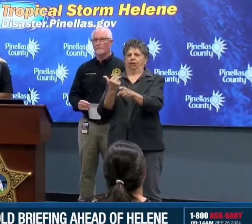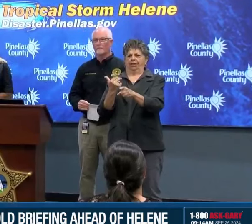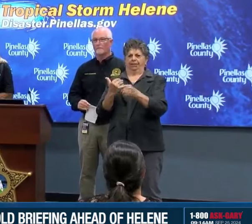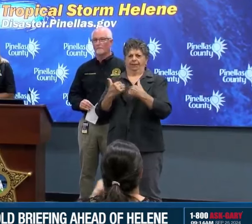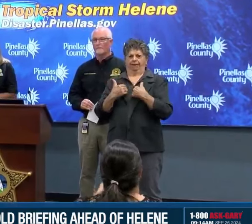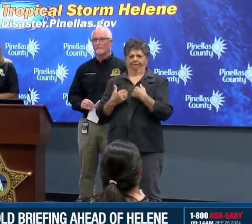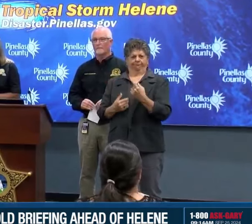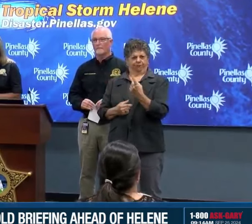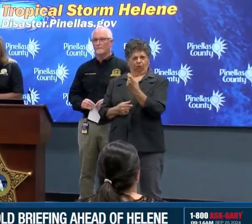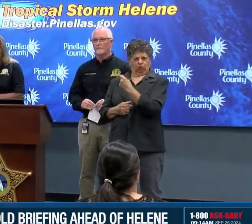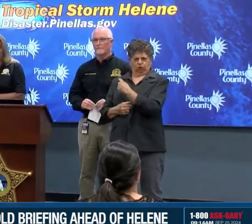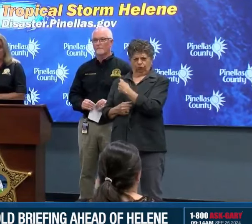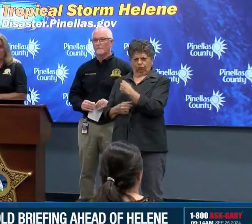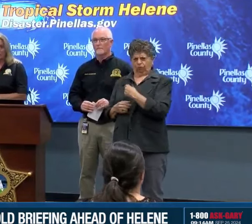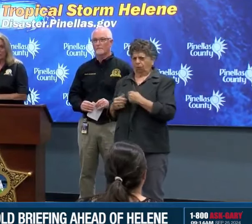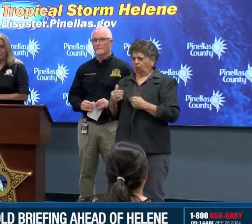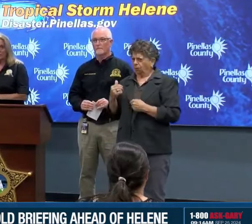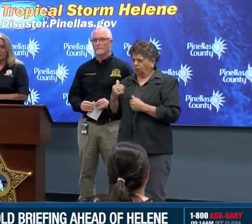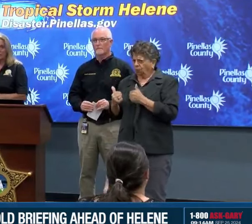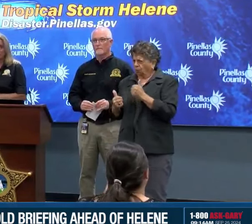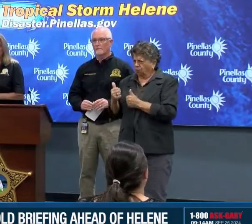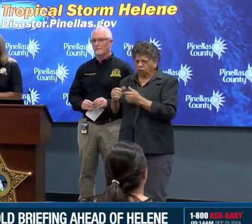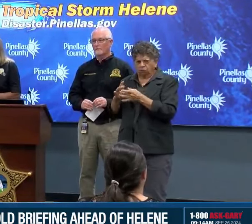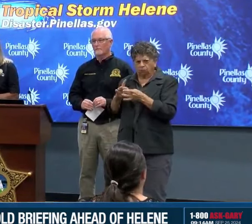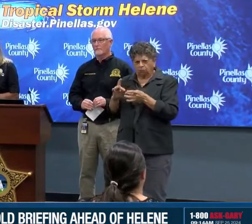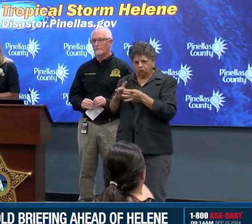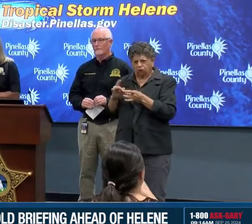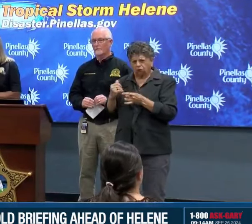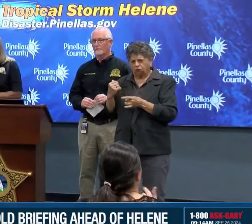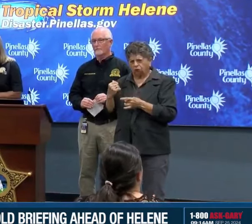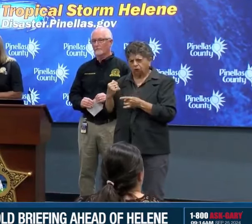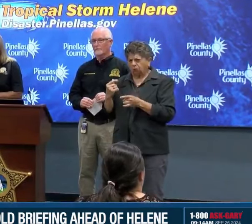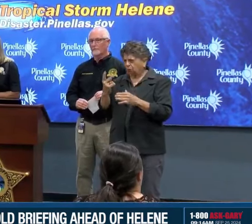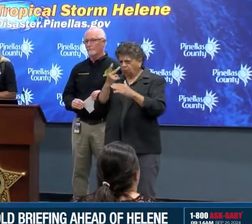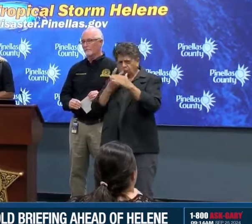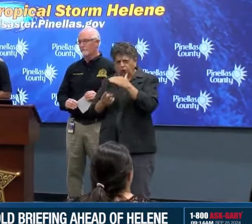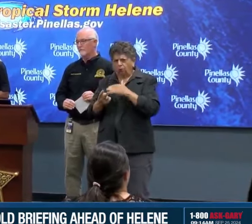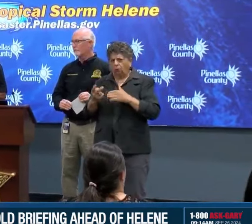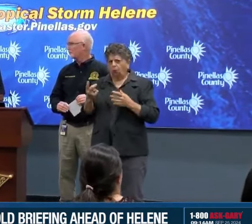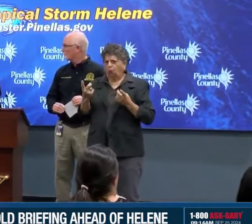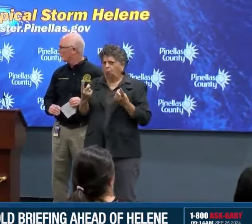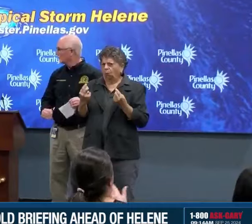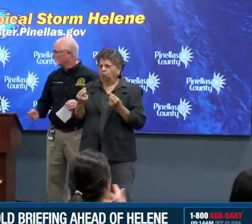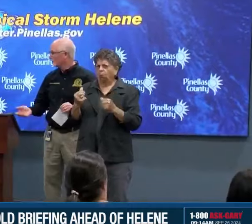are using previous storms as a gauge, whether to take action or not on this one?